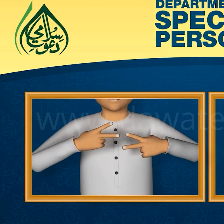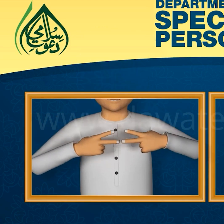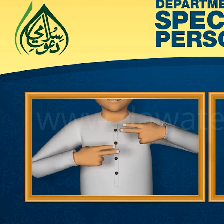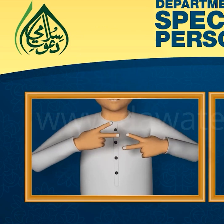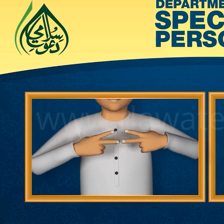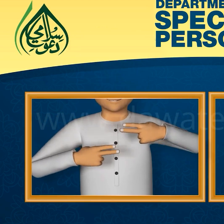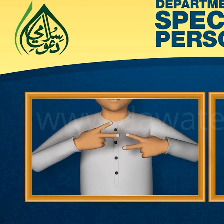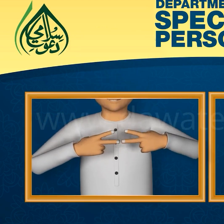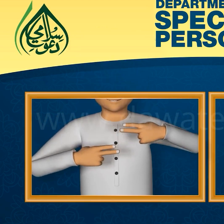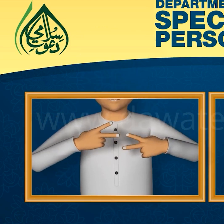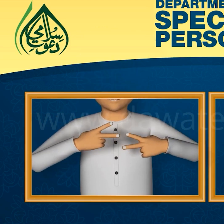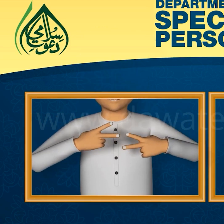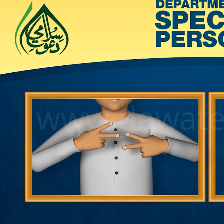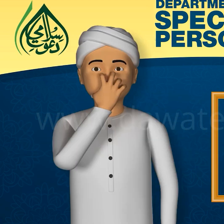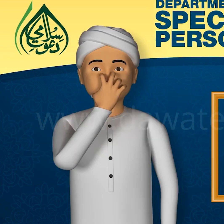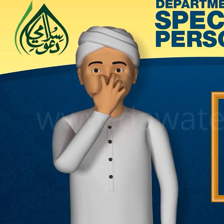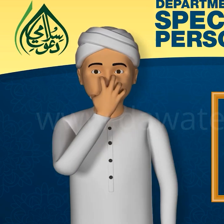Operation, Operation,